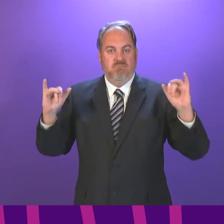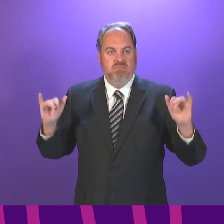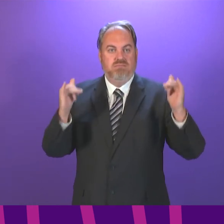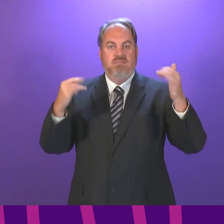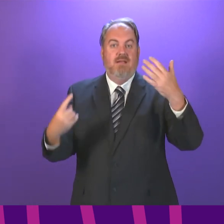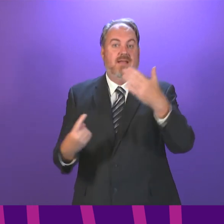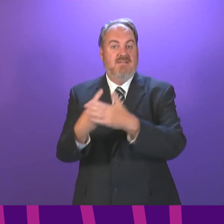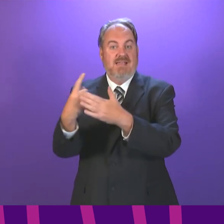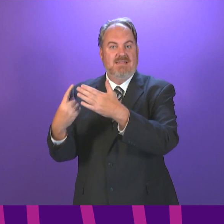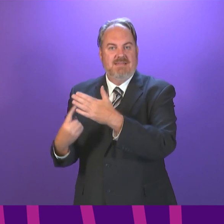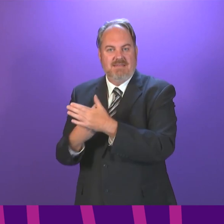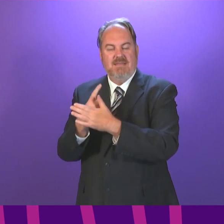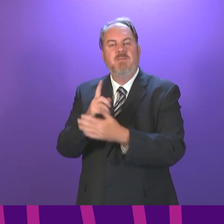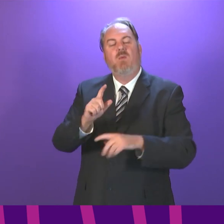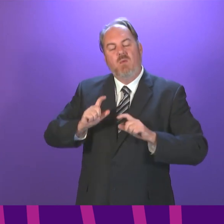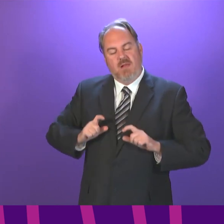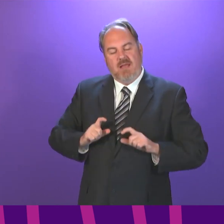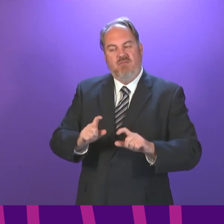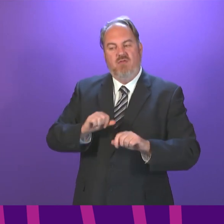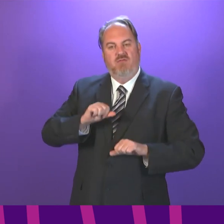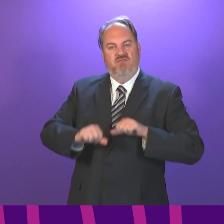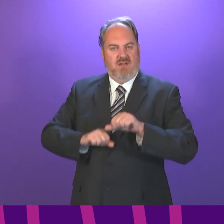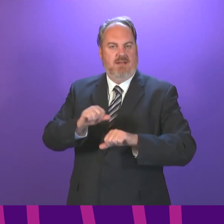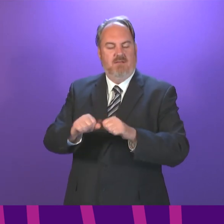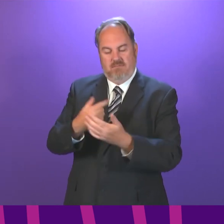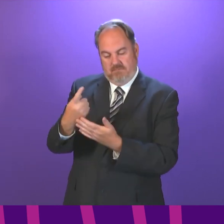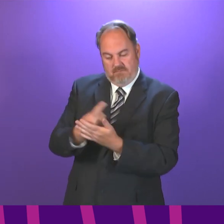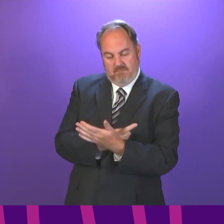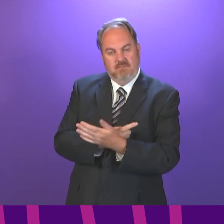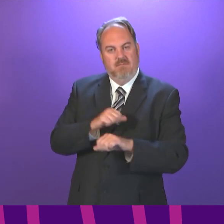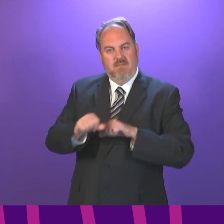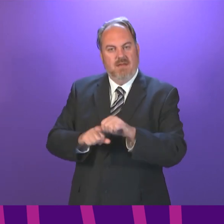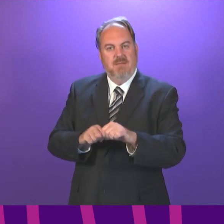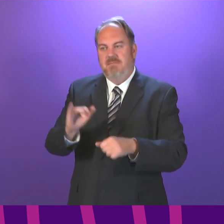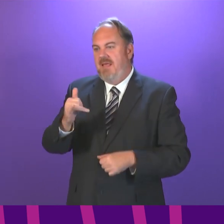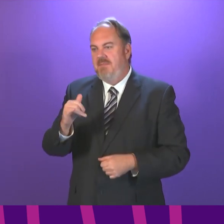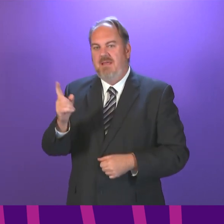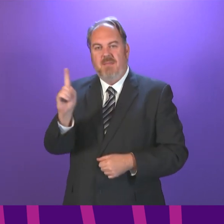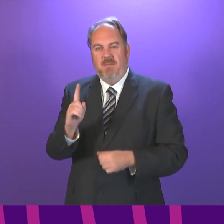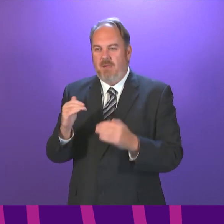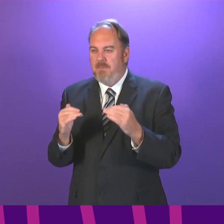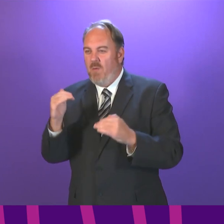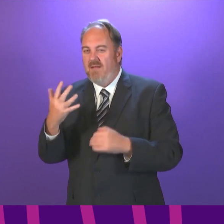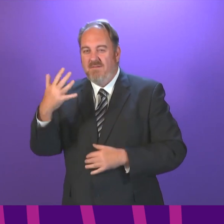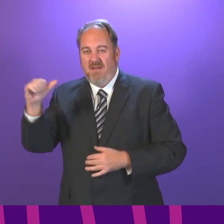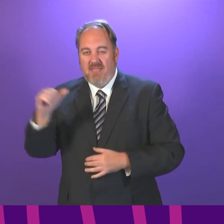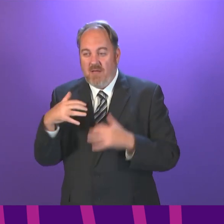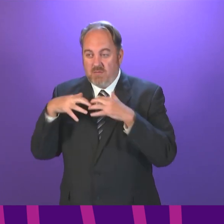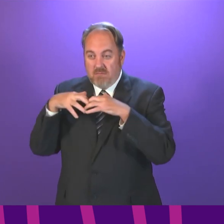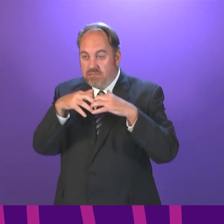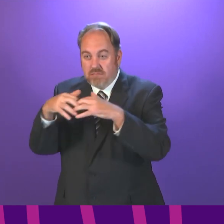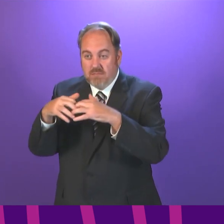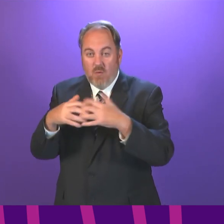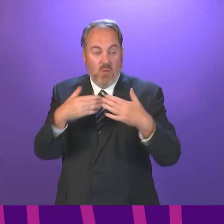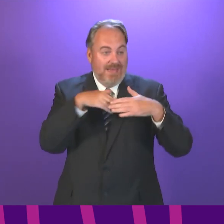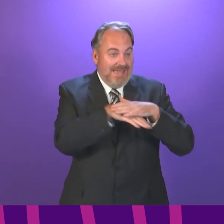keep in place the processes through which organisers of outdoor events of more than 5,000 and indoor events of more than 2